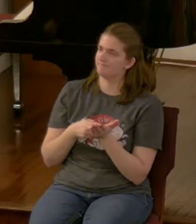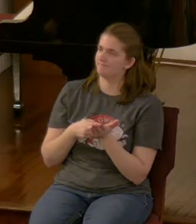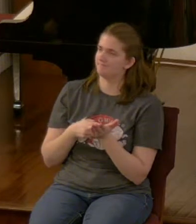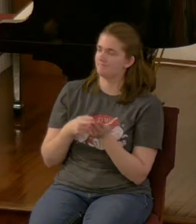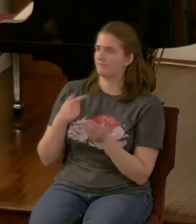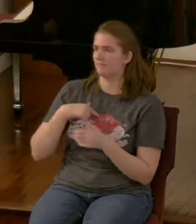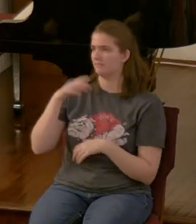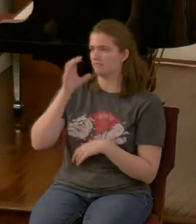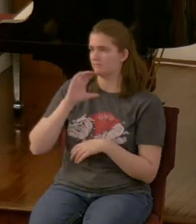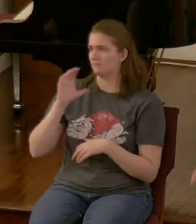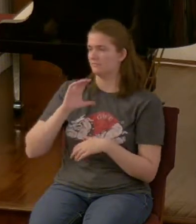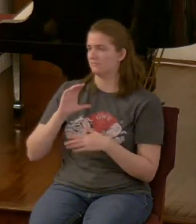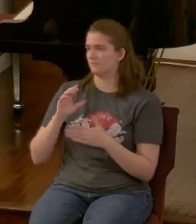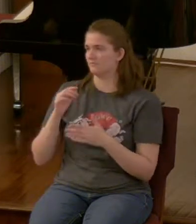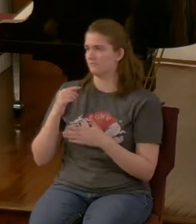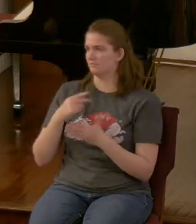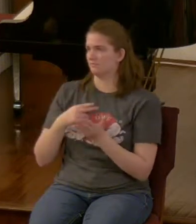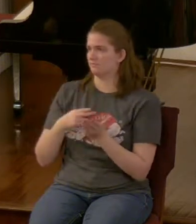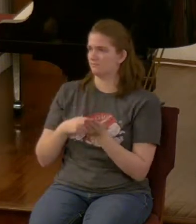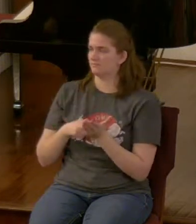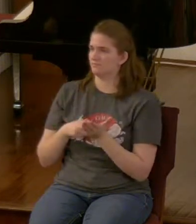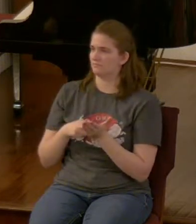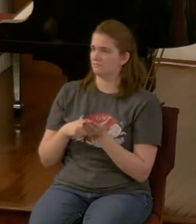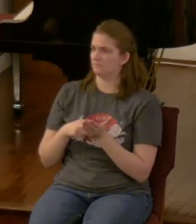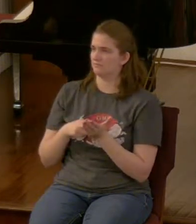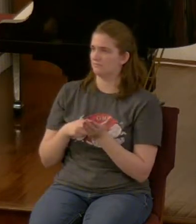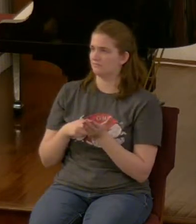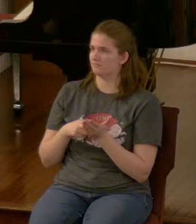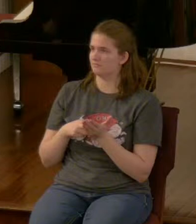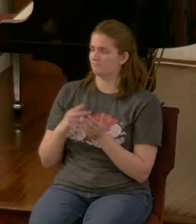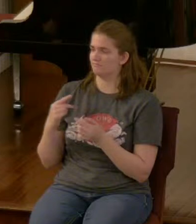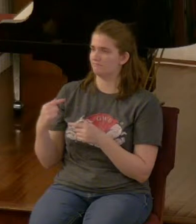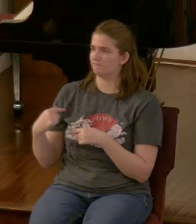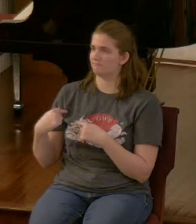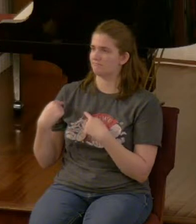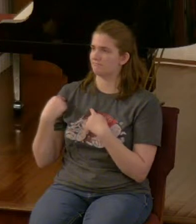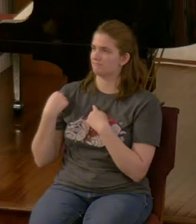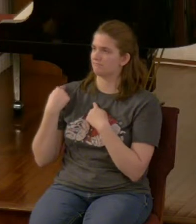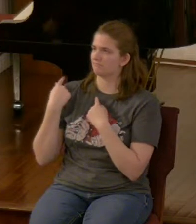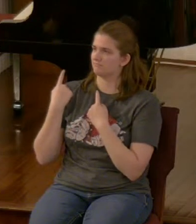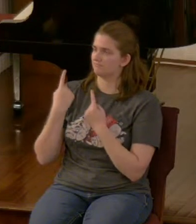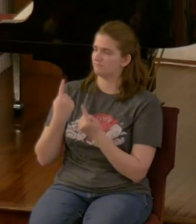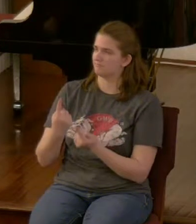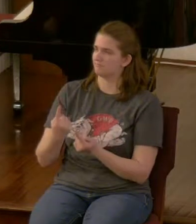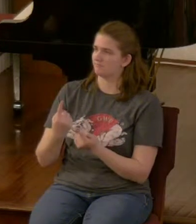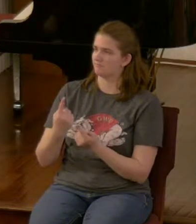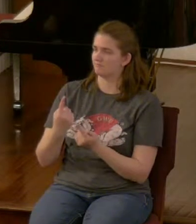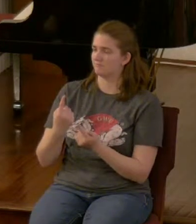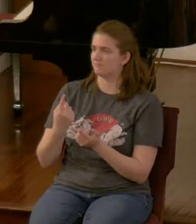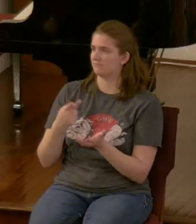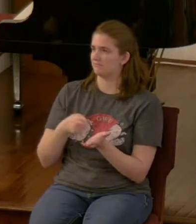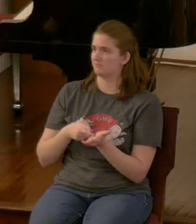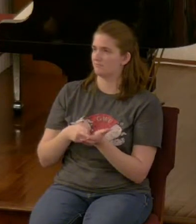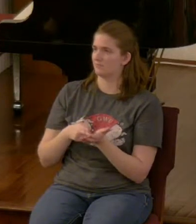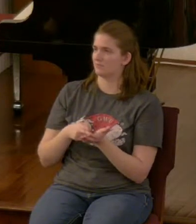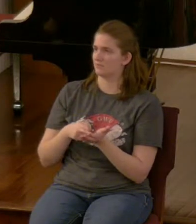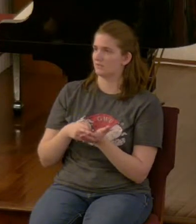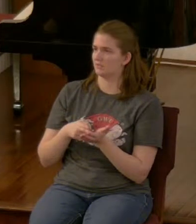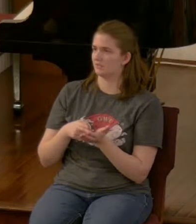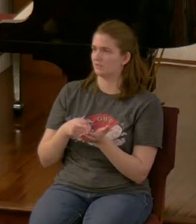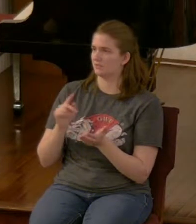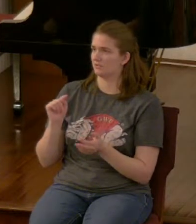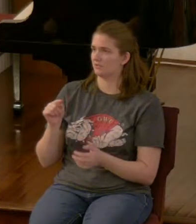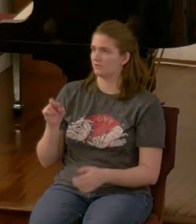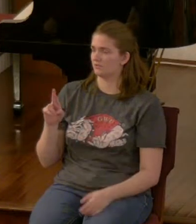for the truth Lord all my life the truth the truth is truth not spelled T-R-U-T